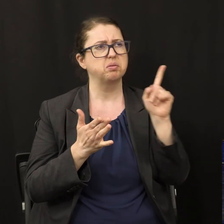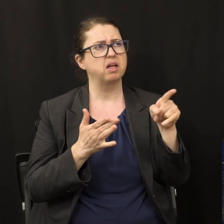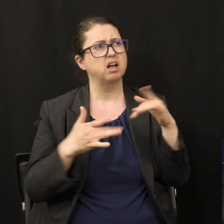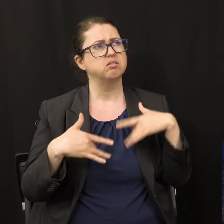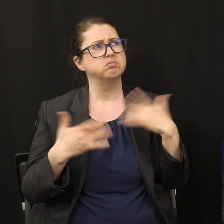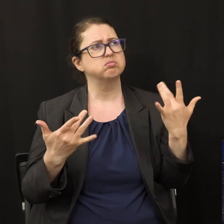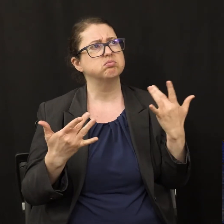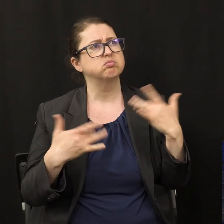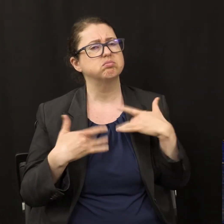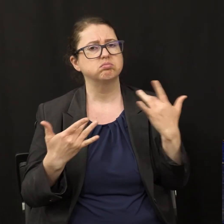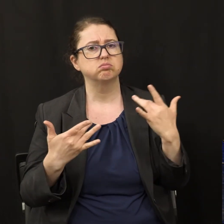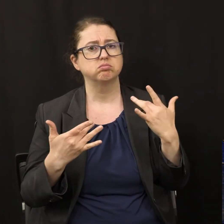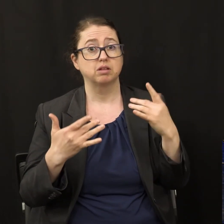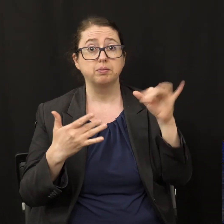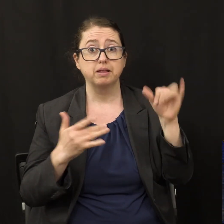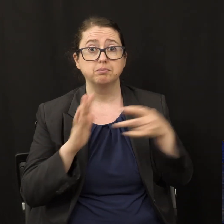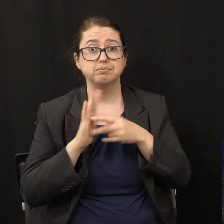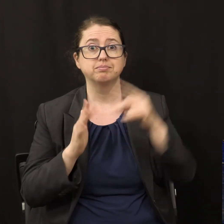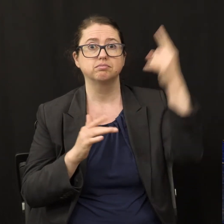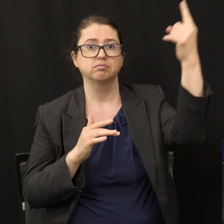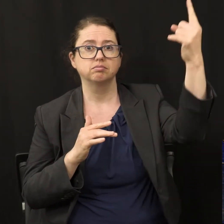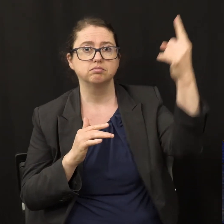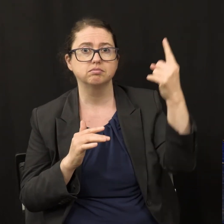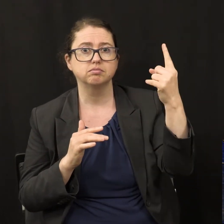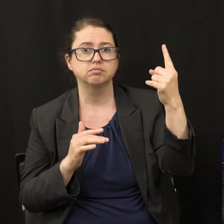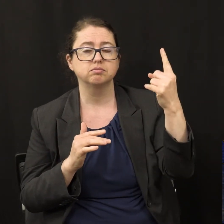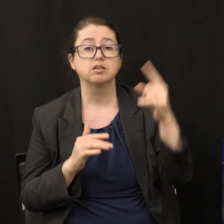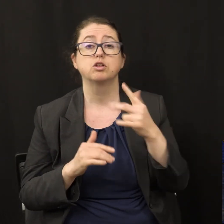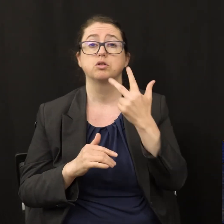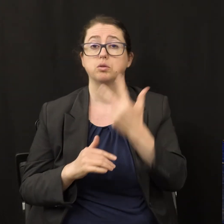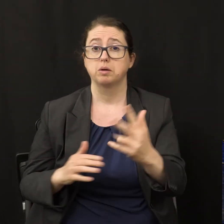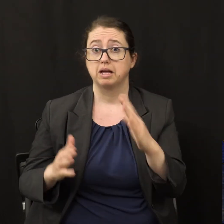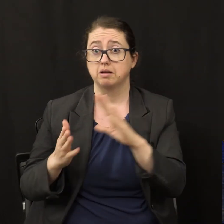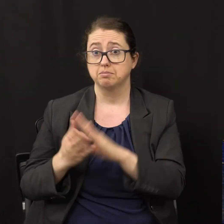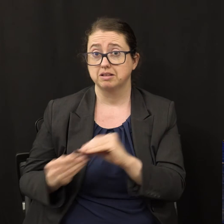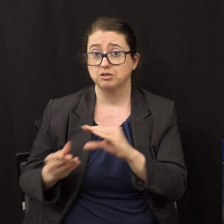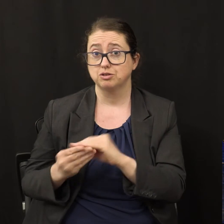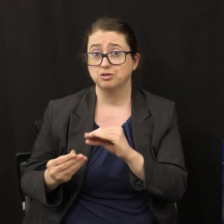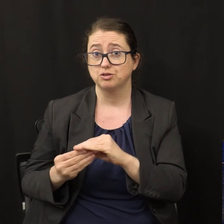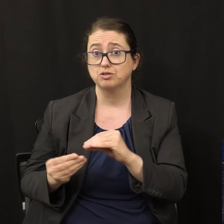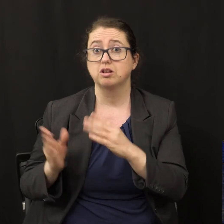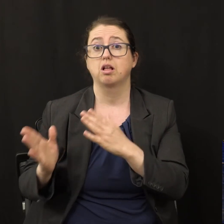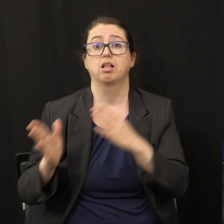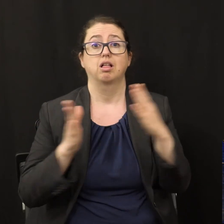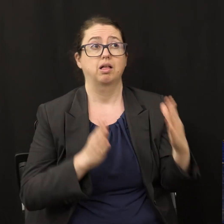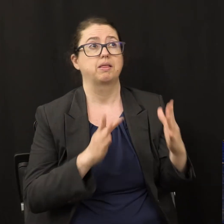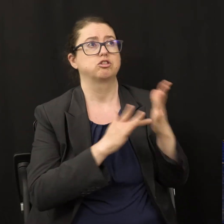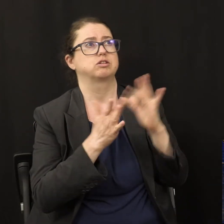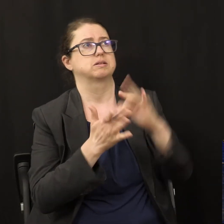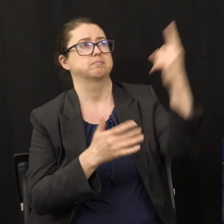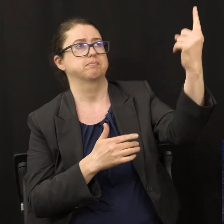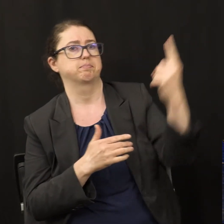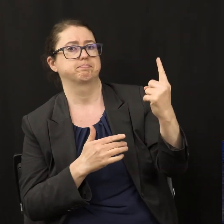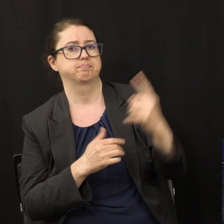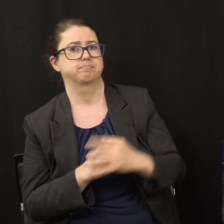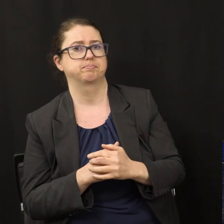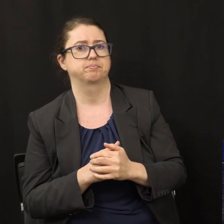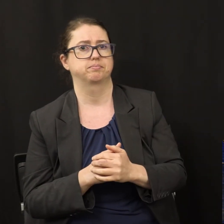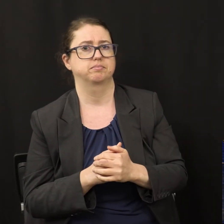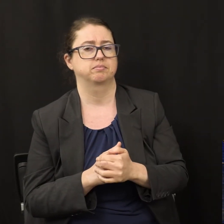His coming. So you have the three messages and then the coming of Jesus. That's why Matthew